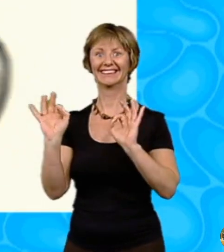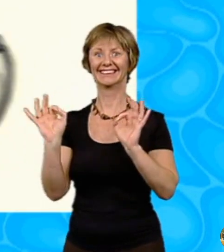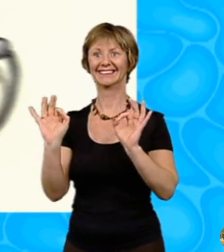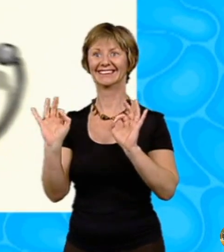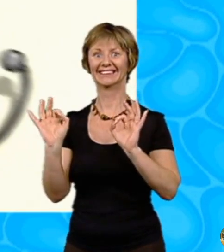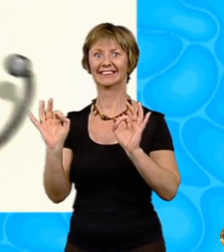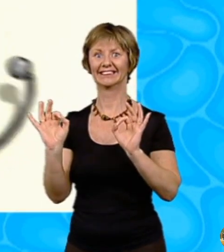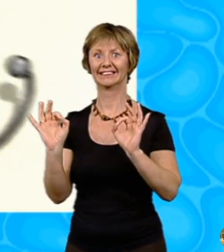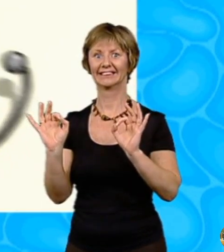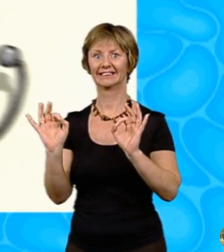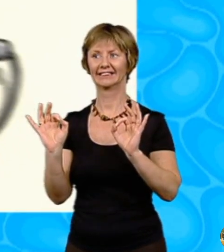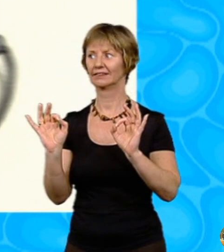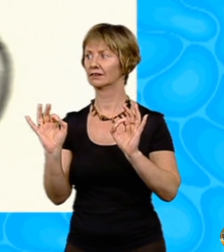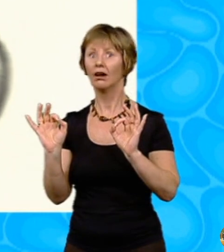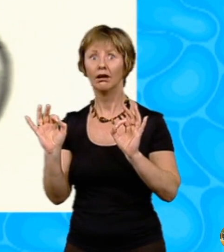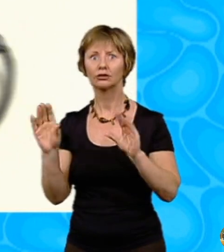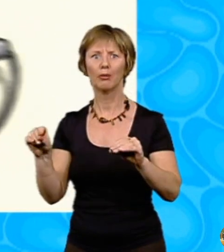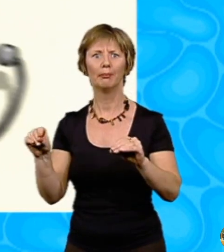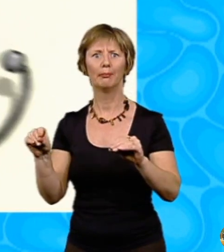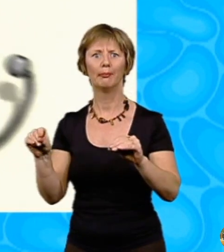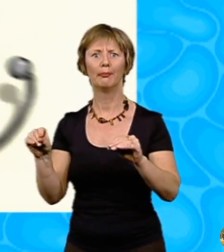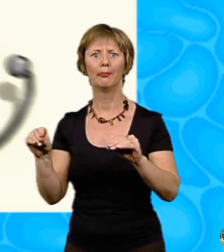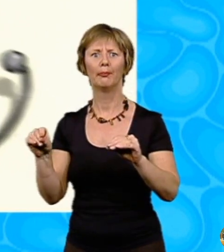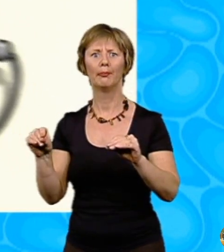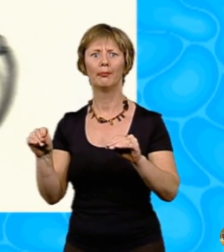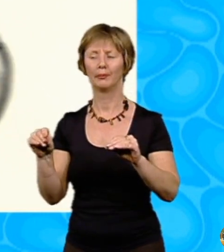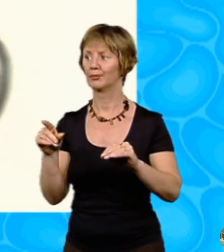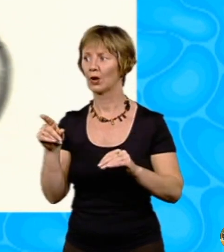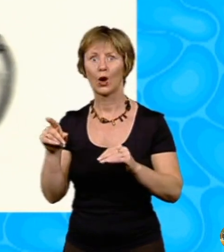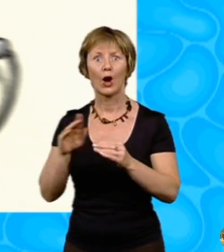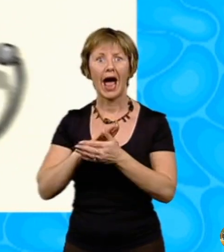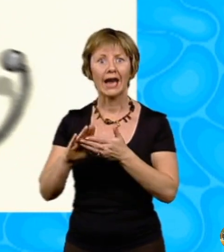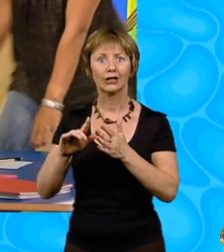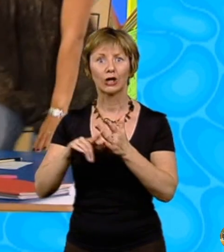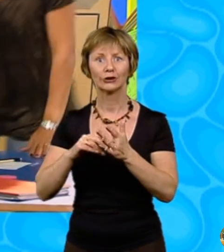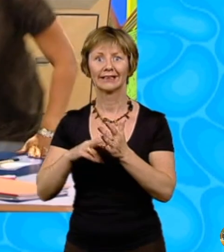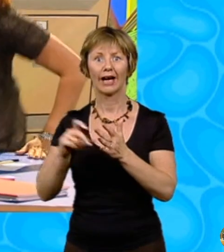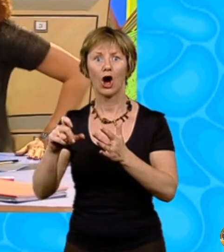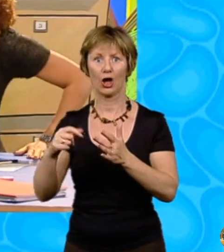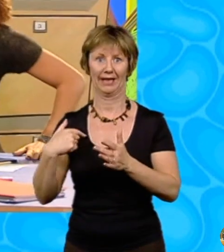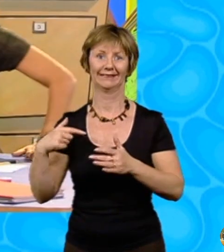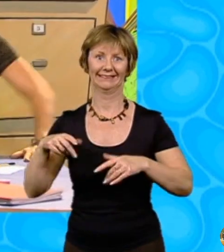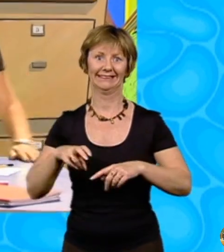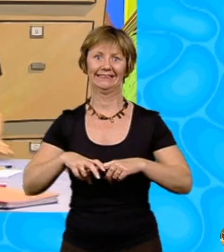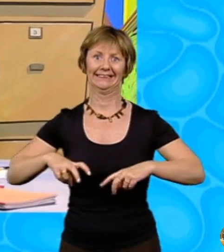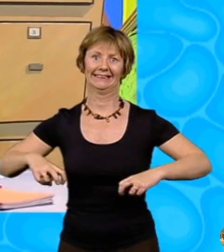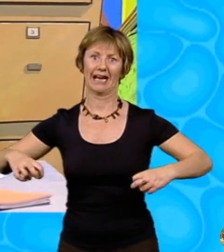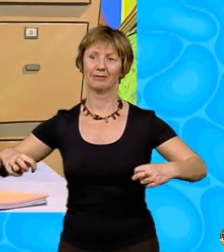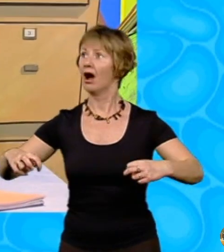Hannah, Josie, Nicole and I sat at our table just as the mid-morning bell sounded. Yippee! It was time to get out our